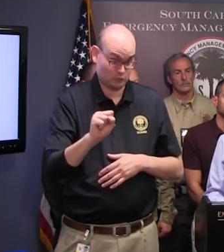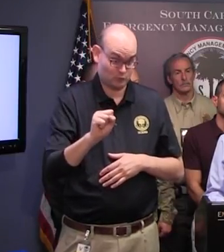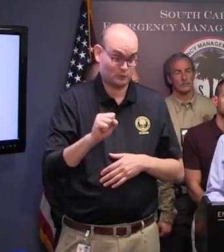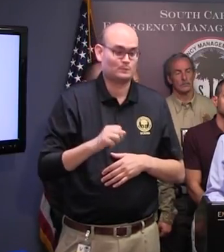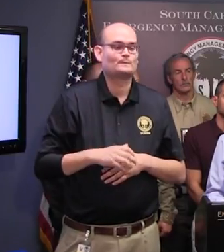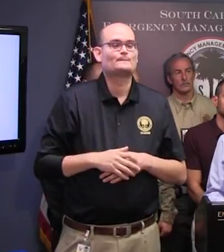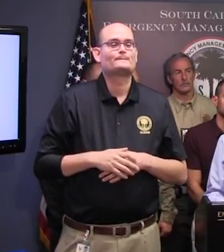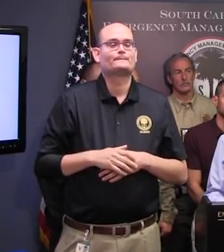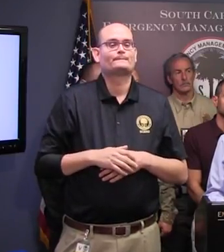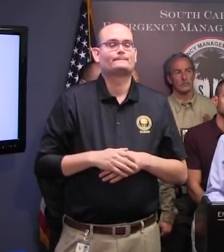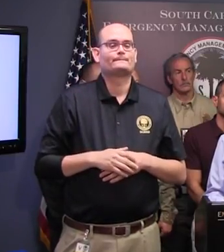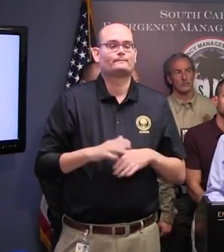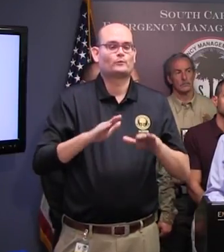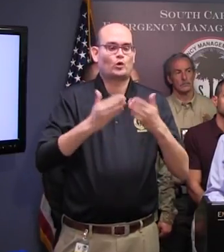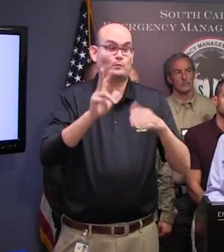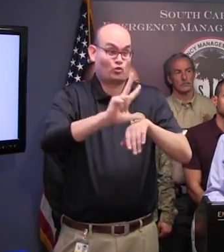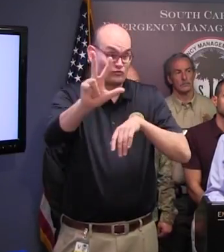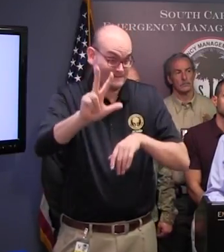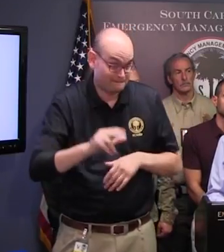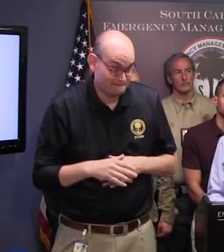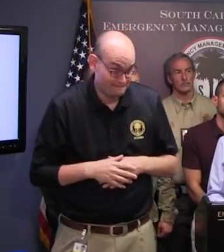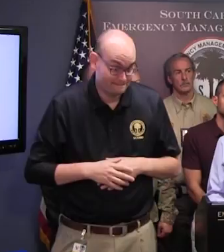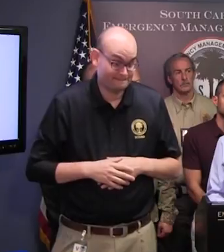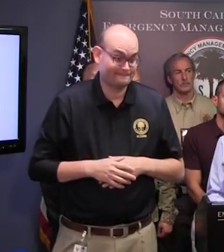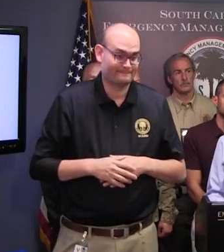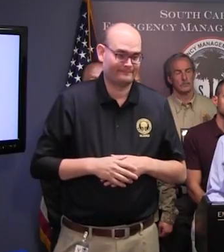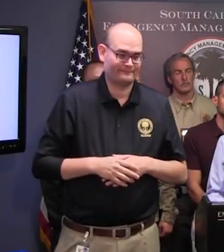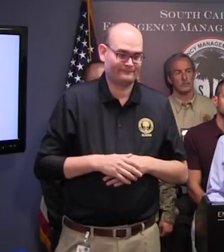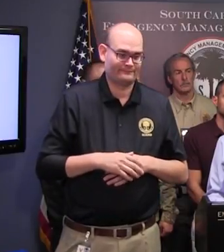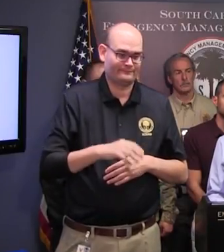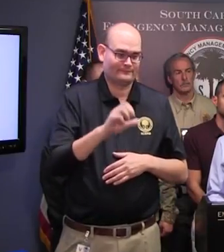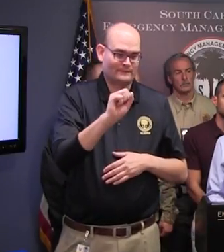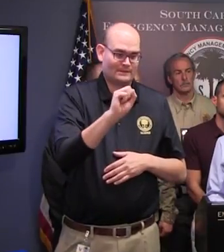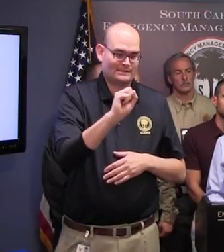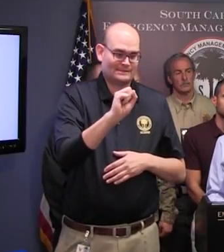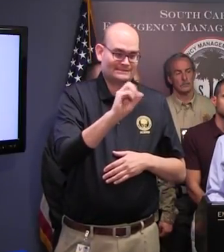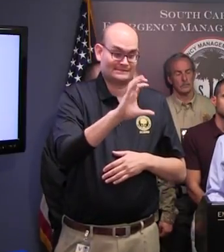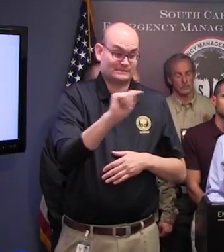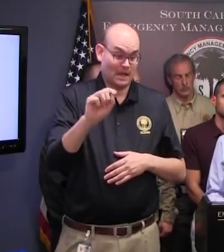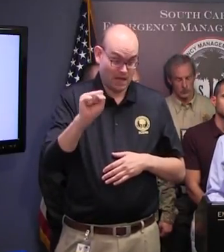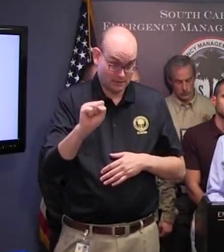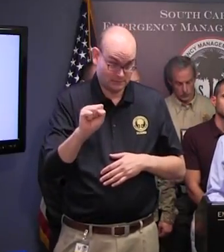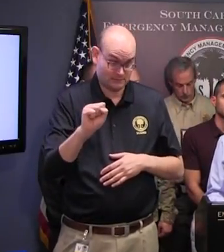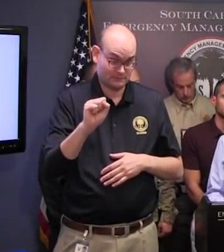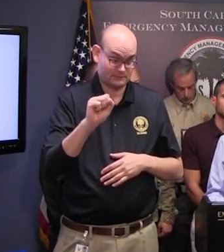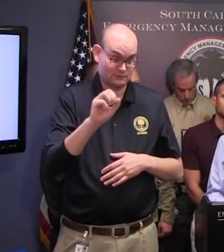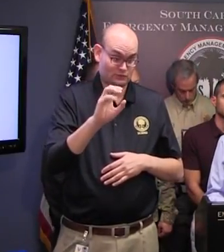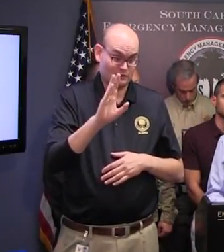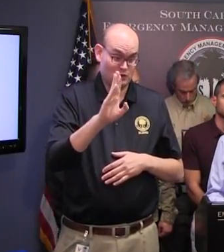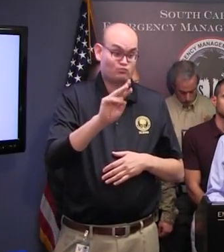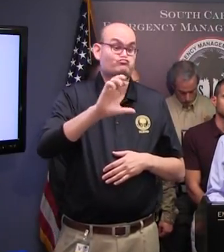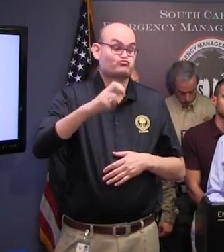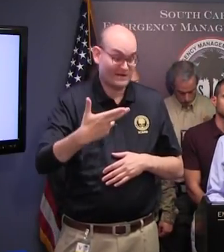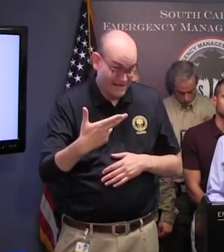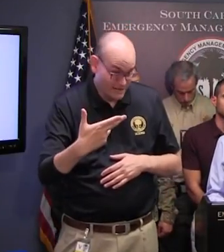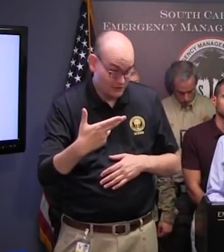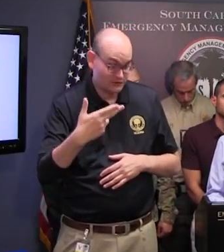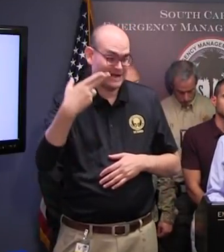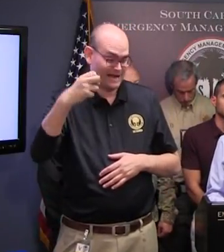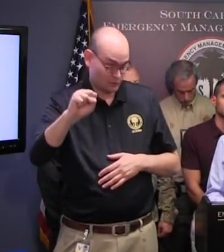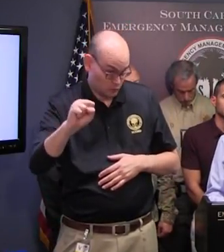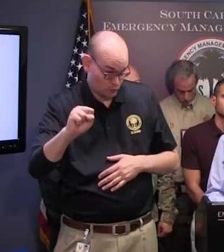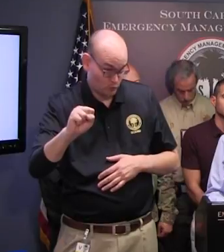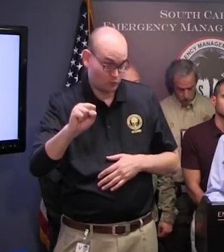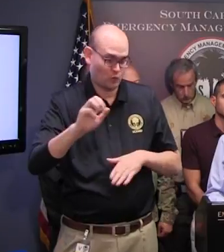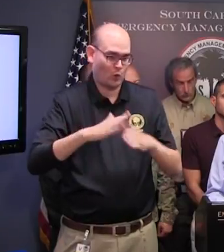open at 3 p.m. Scotts Branch High School in Clarendon County is scheduled to